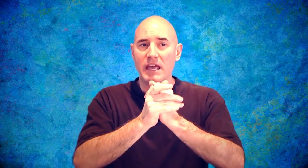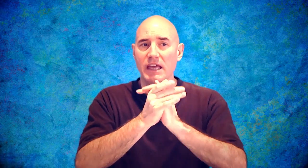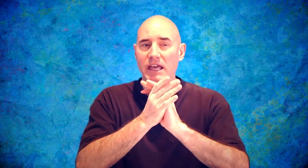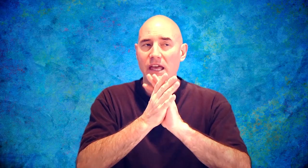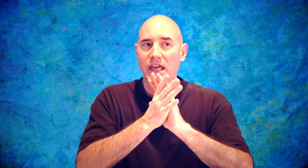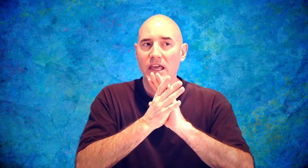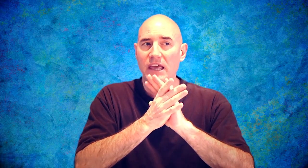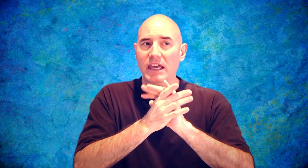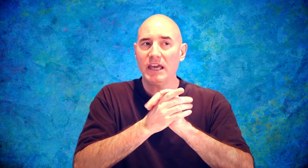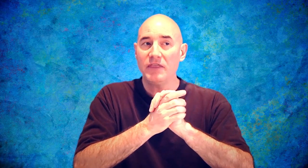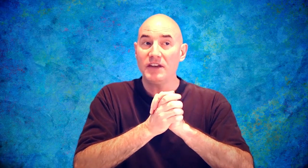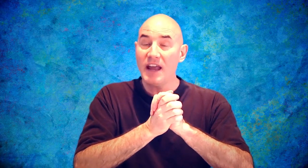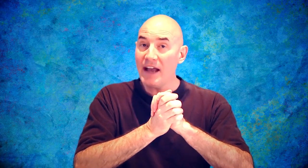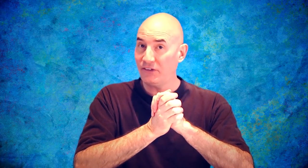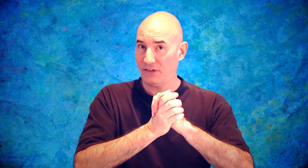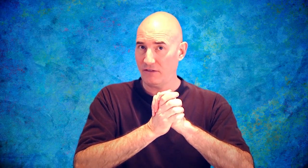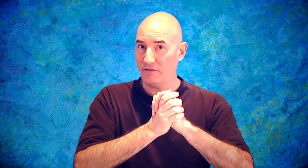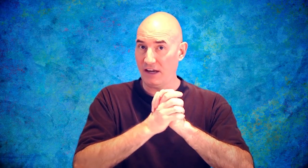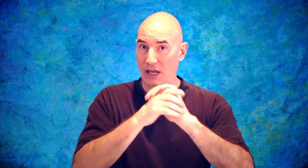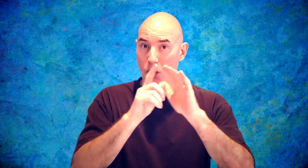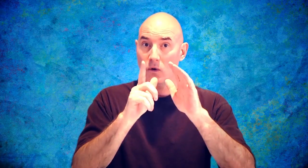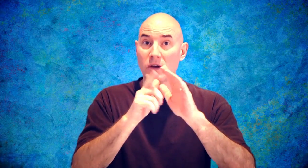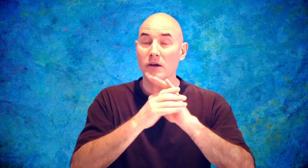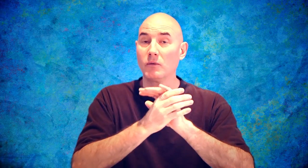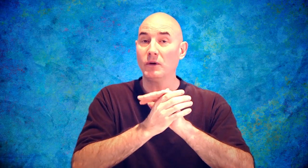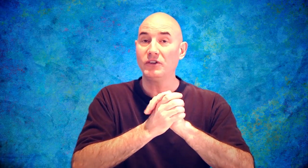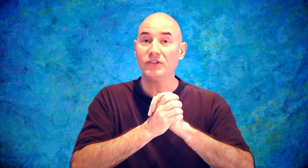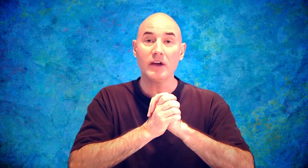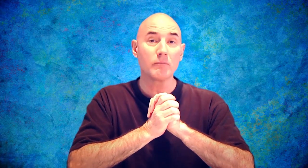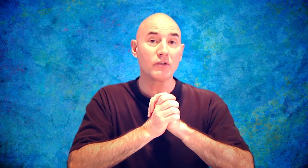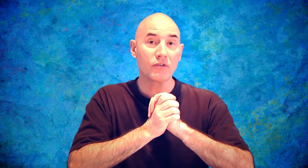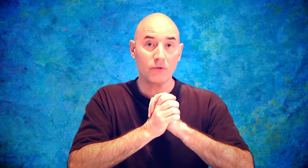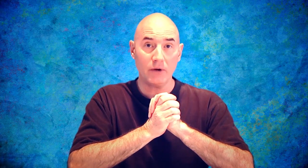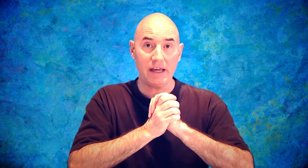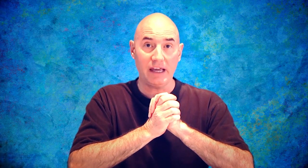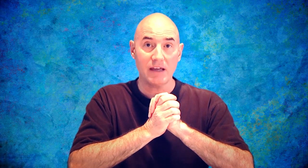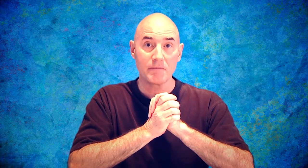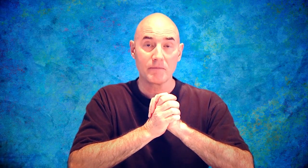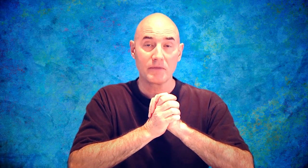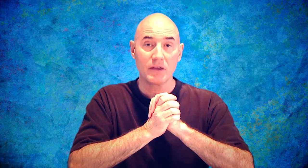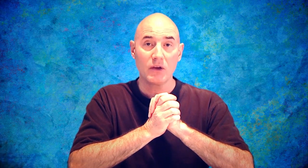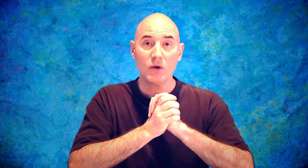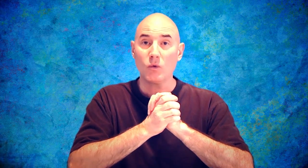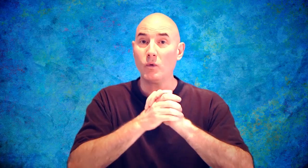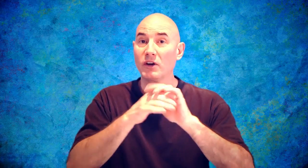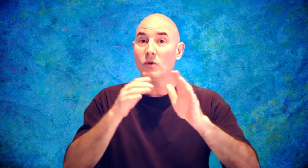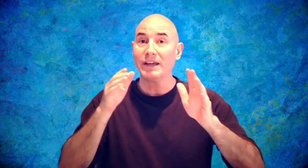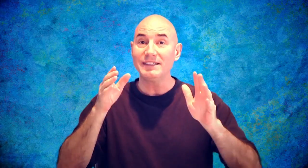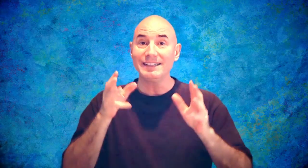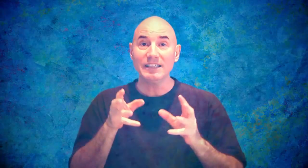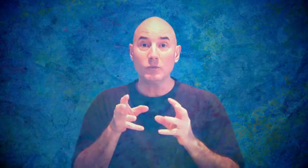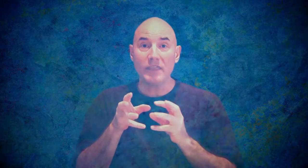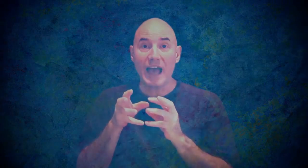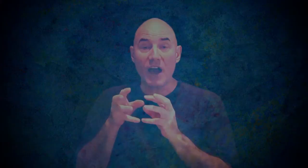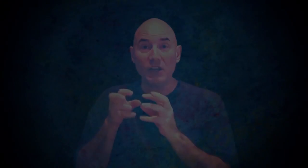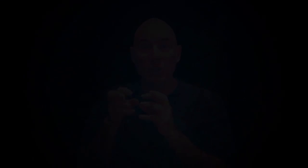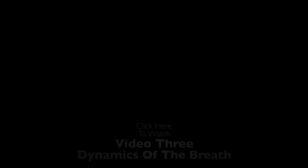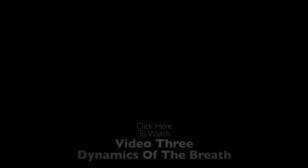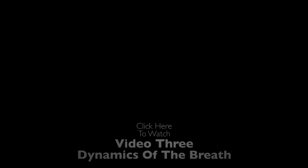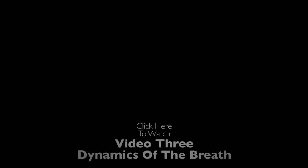Now, in the next video, which is number three, we're going to deal with how do you develop